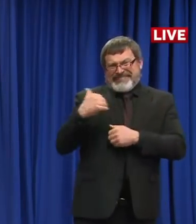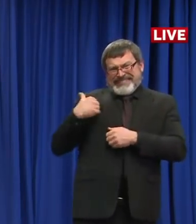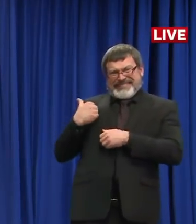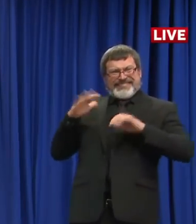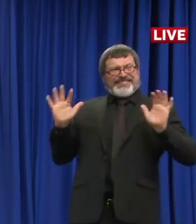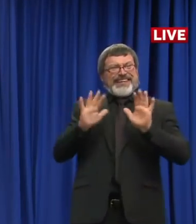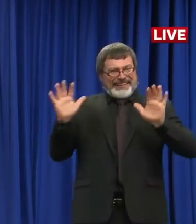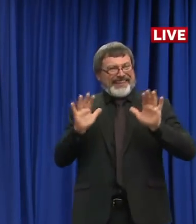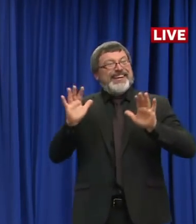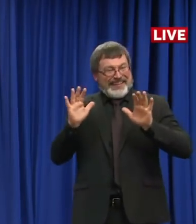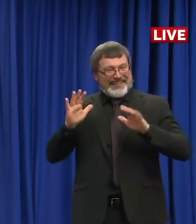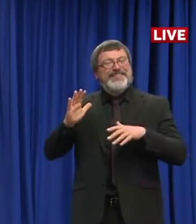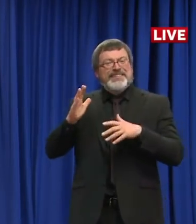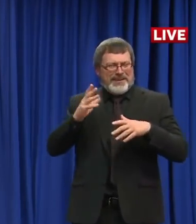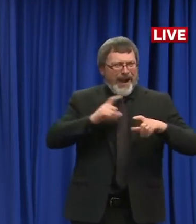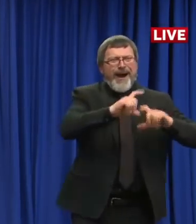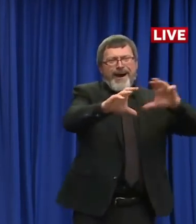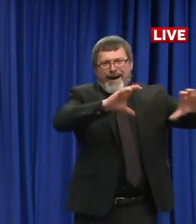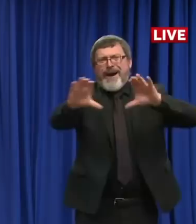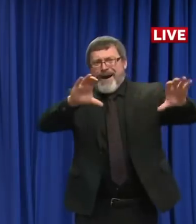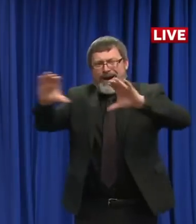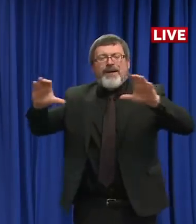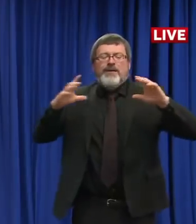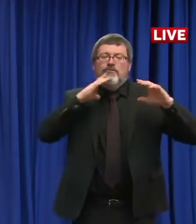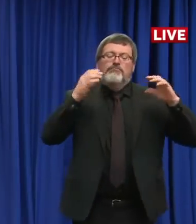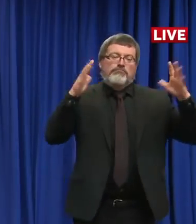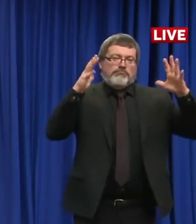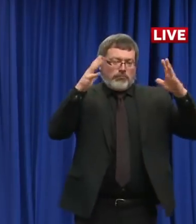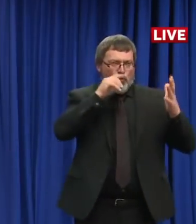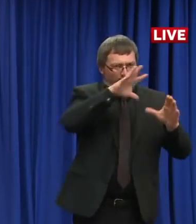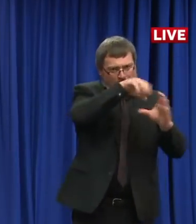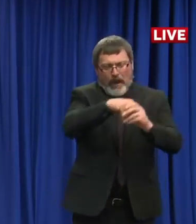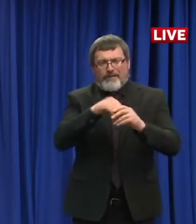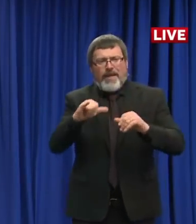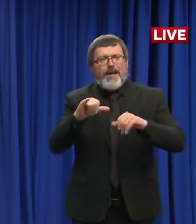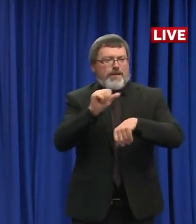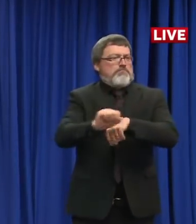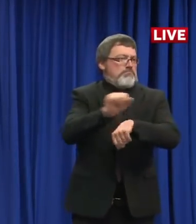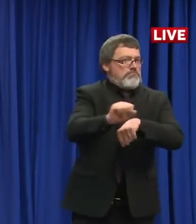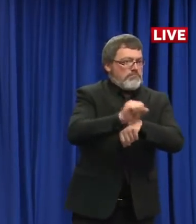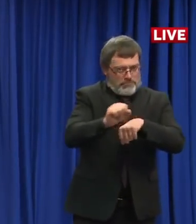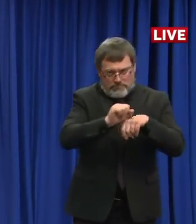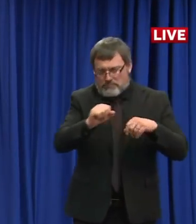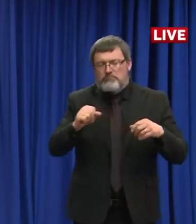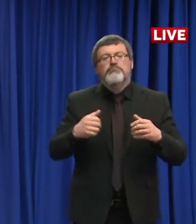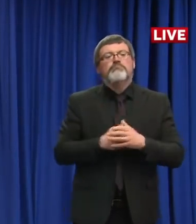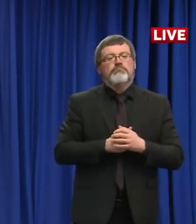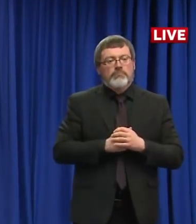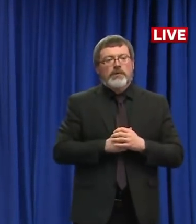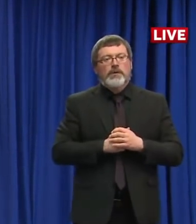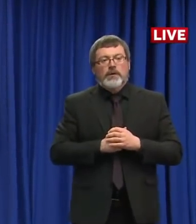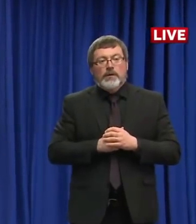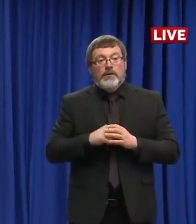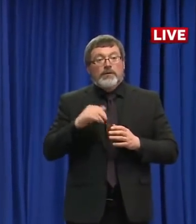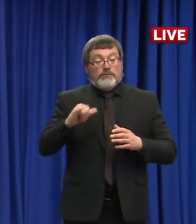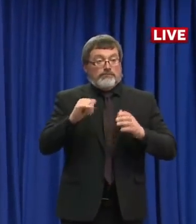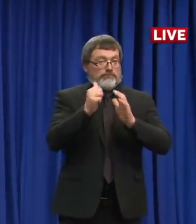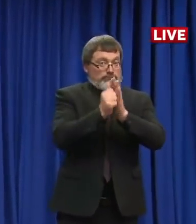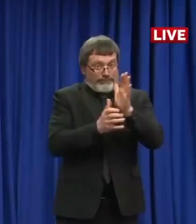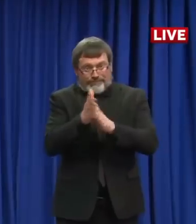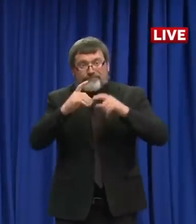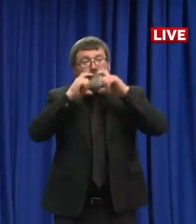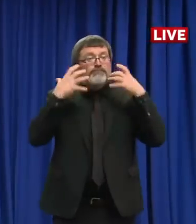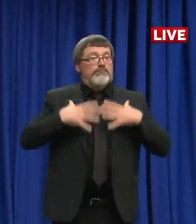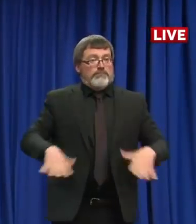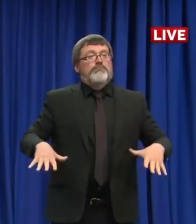personal protective equipment or PPE that we received over the weekend. I just want to make a brief mention that PPE is critical in many steps